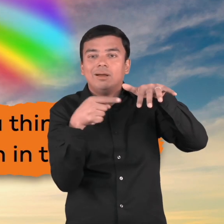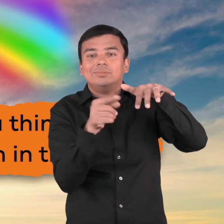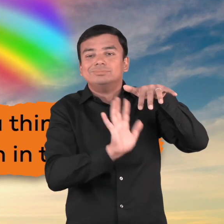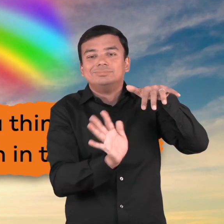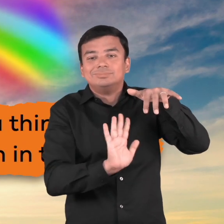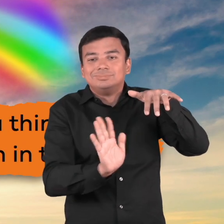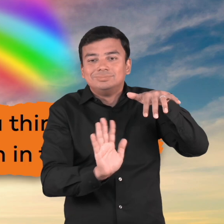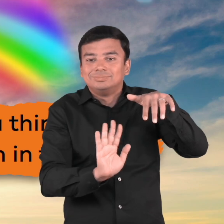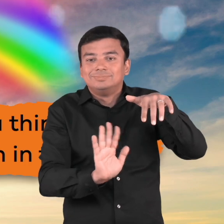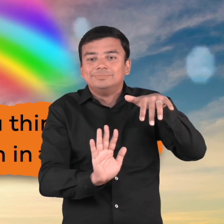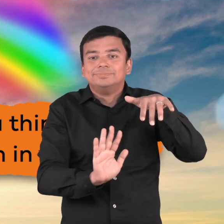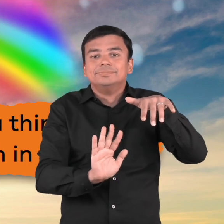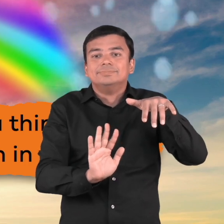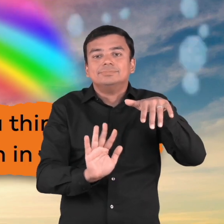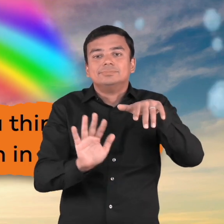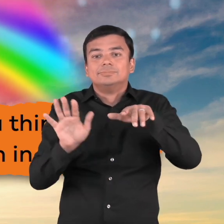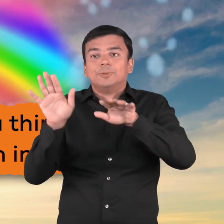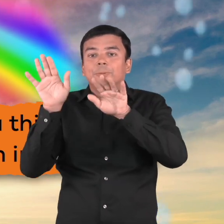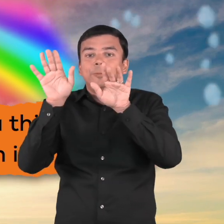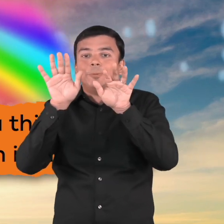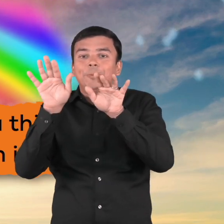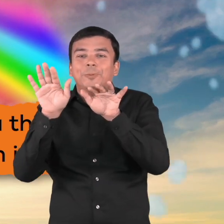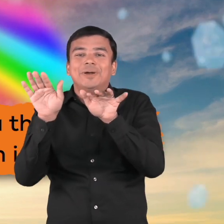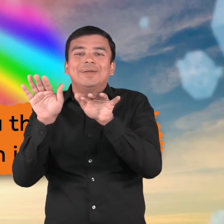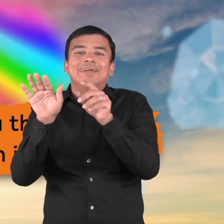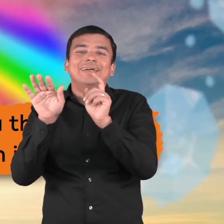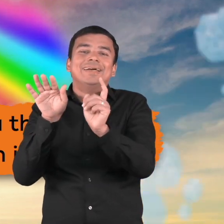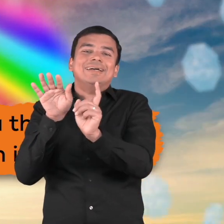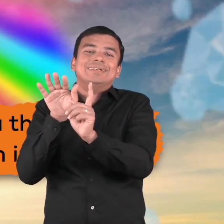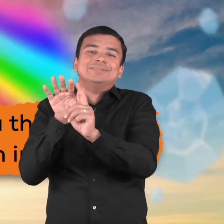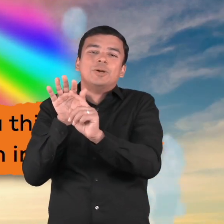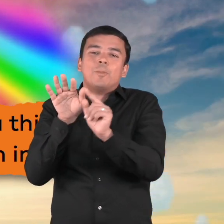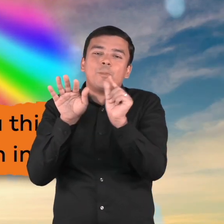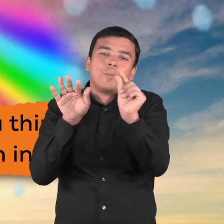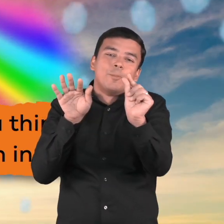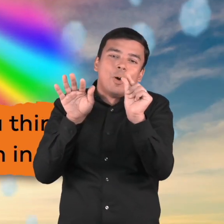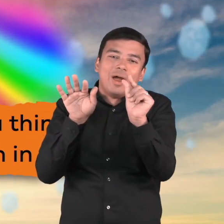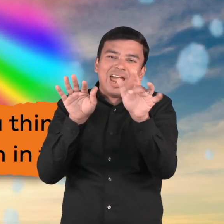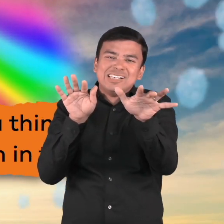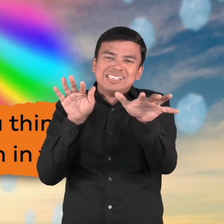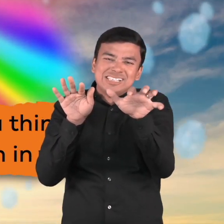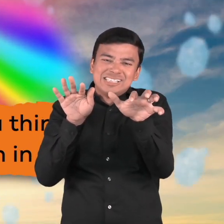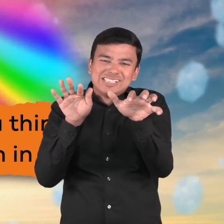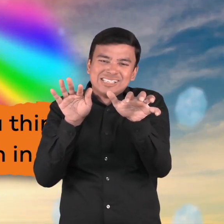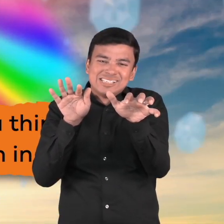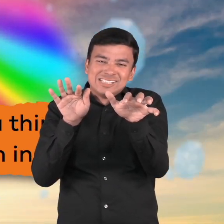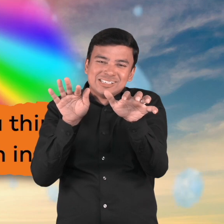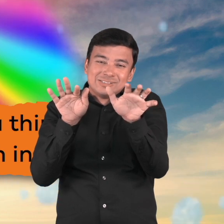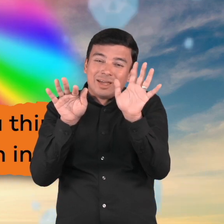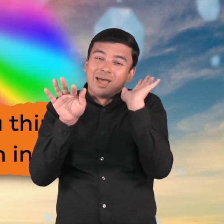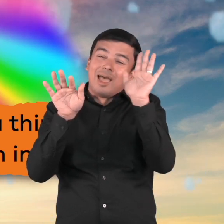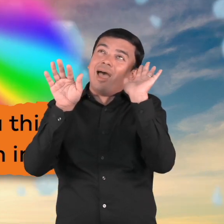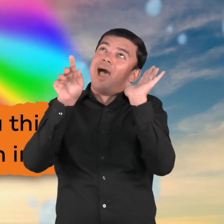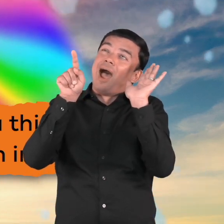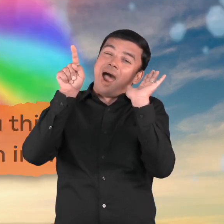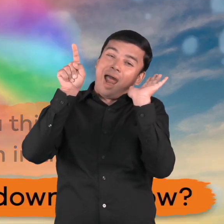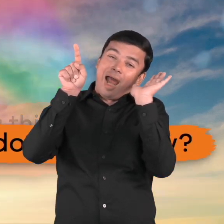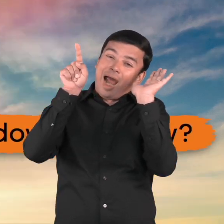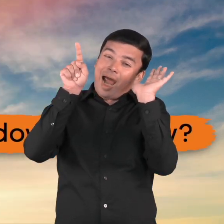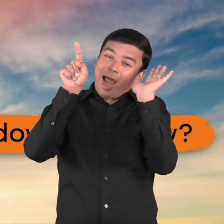shines through a thin, visible screen of tiny ice crystals high in the sky. Have you